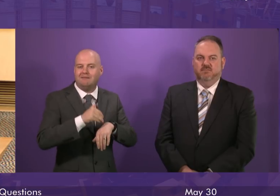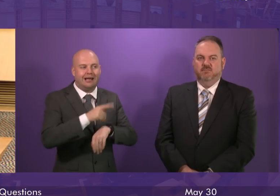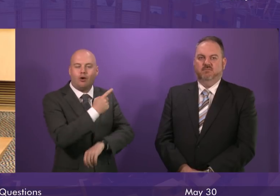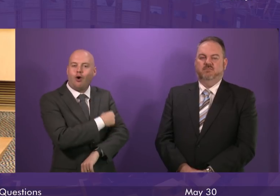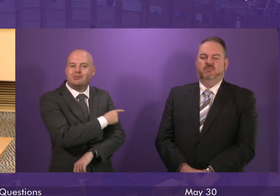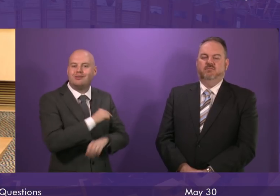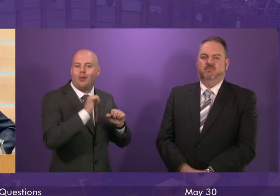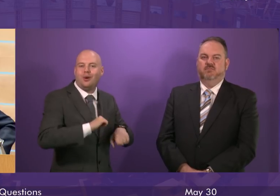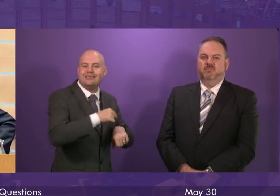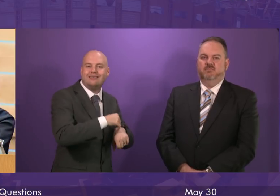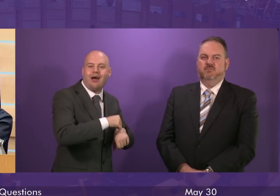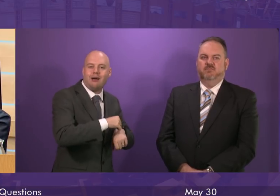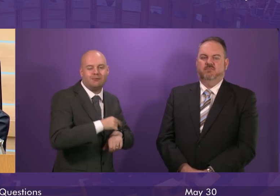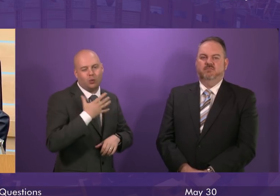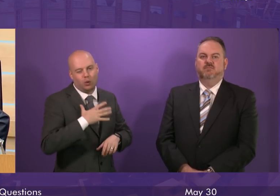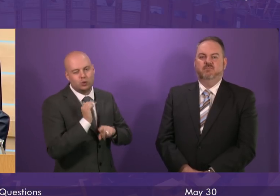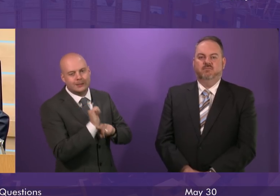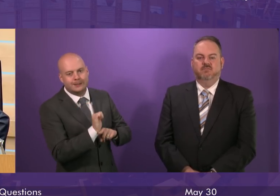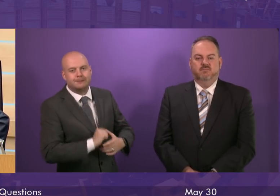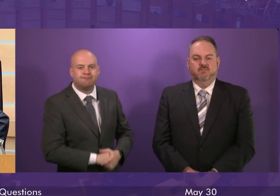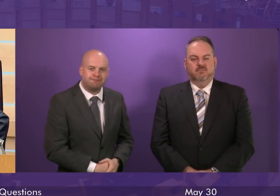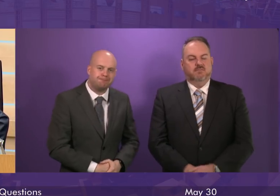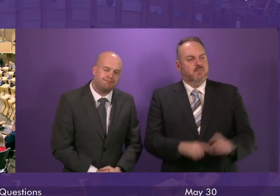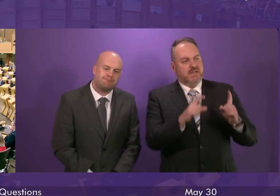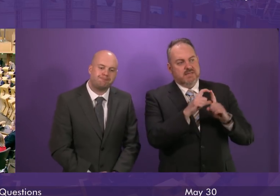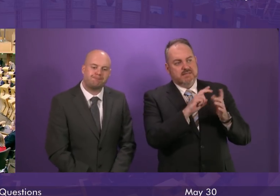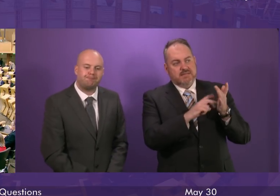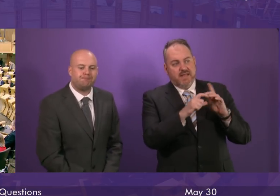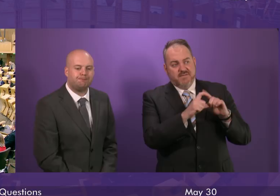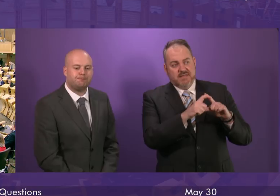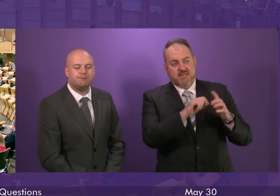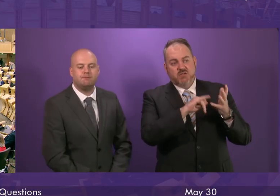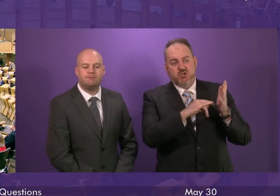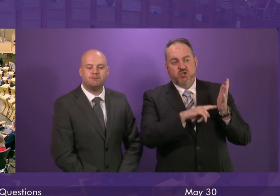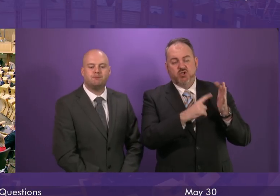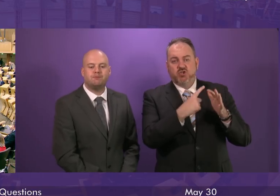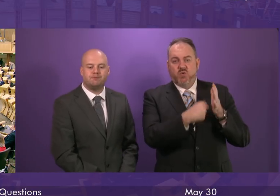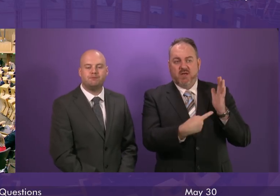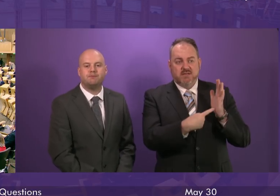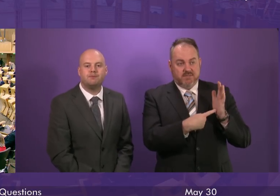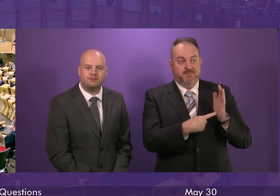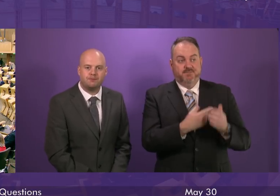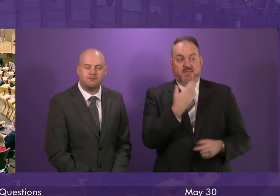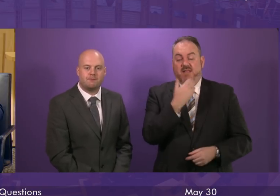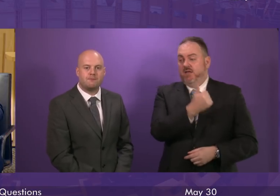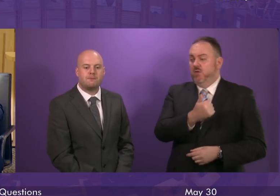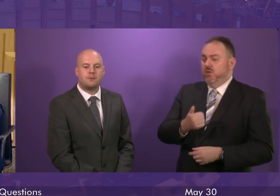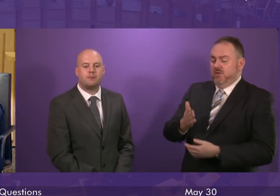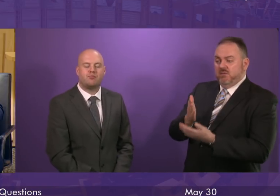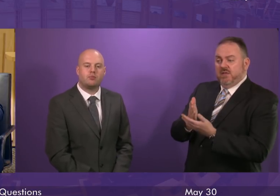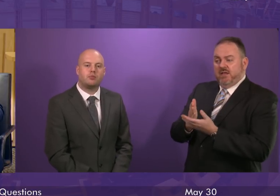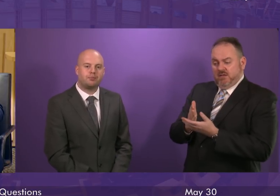times down as well. David Stewart to be followed by George Adams. Thank you, President Officer. The Age Scotland report